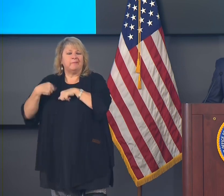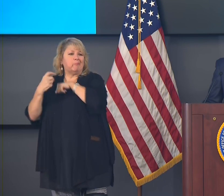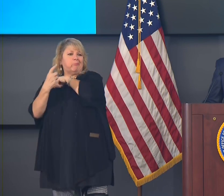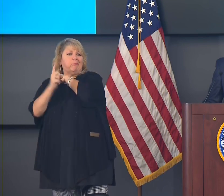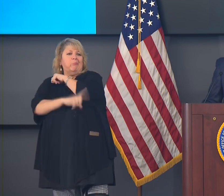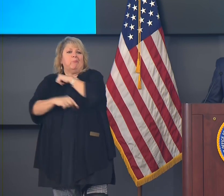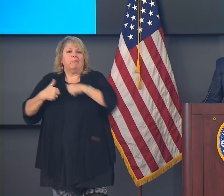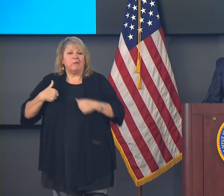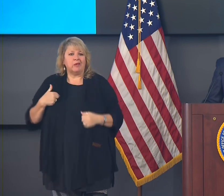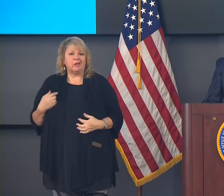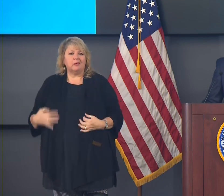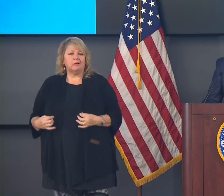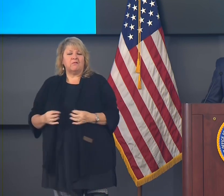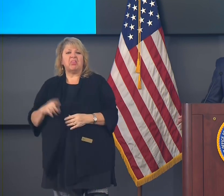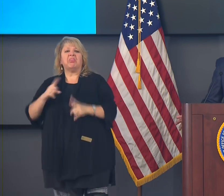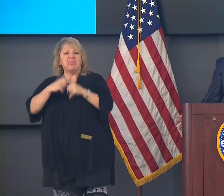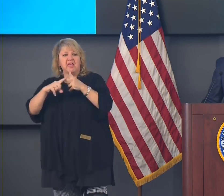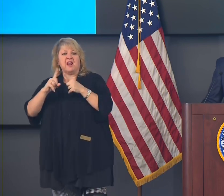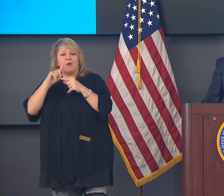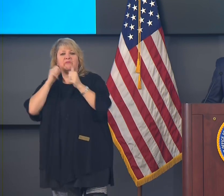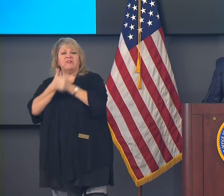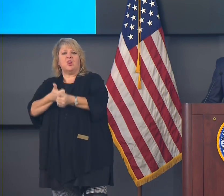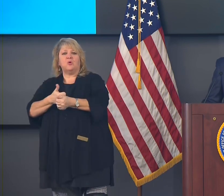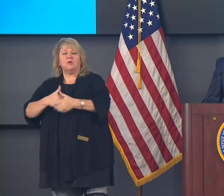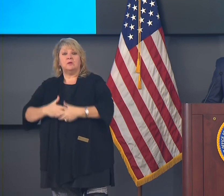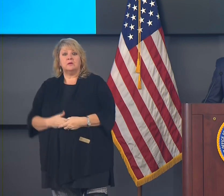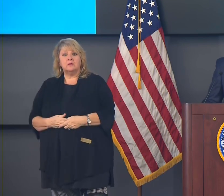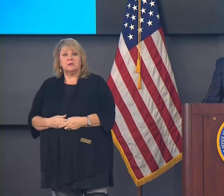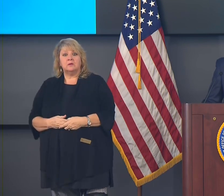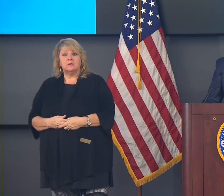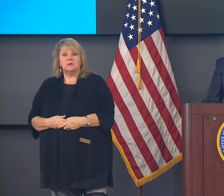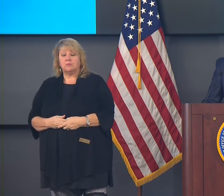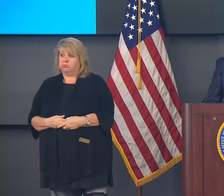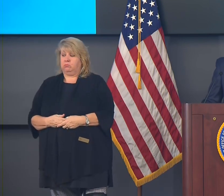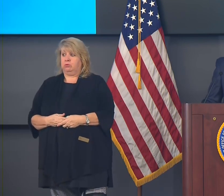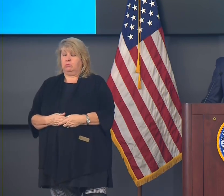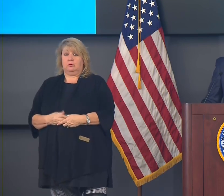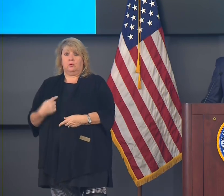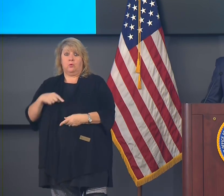businesses. And quite frankly, we can't enforce our way through this.